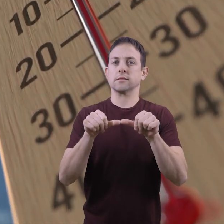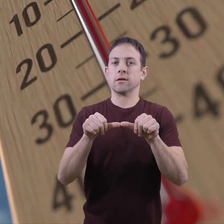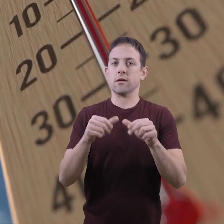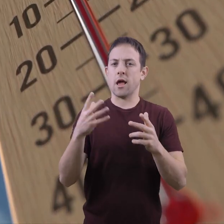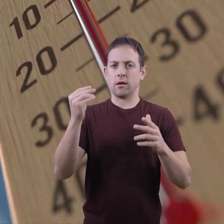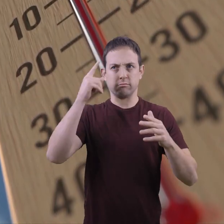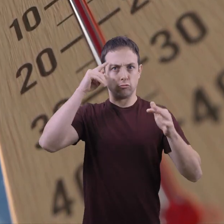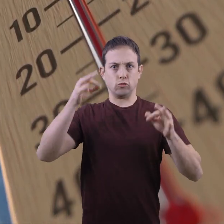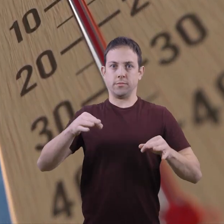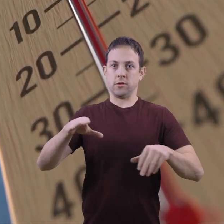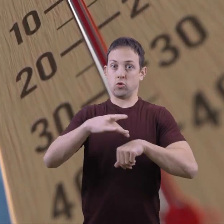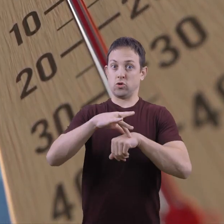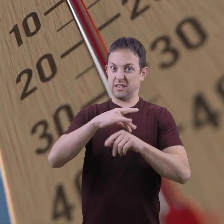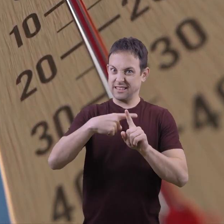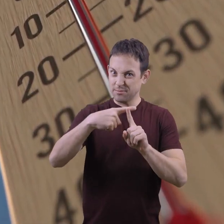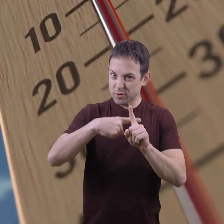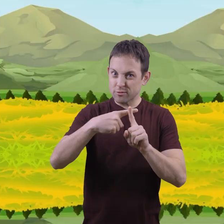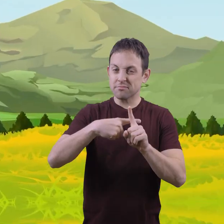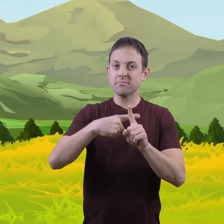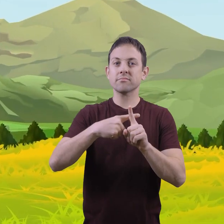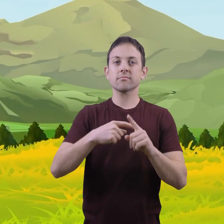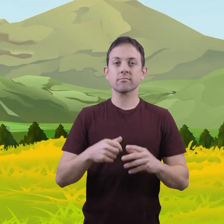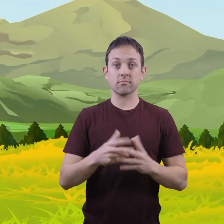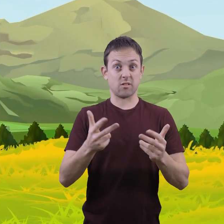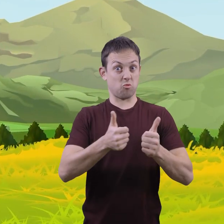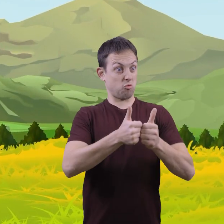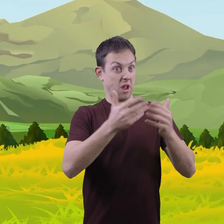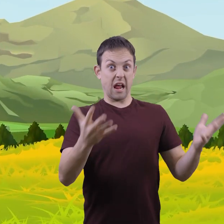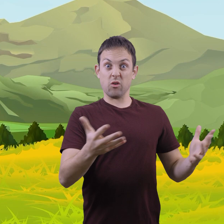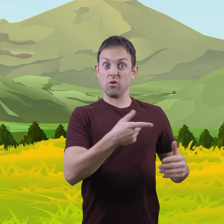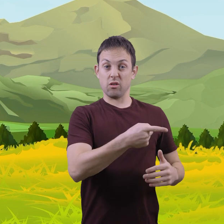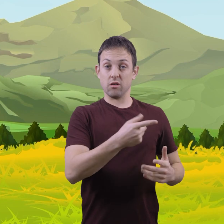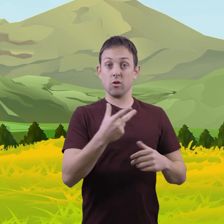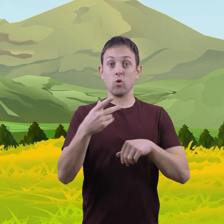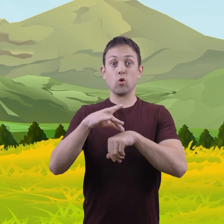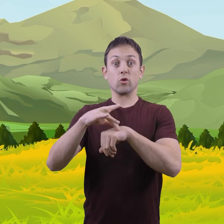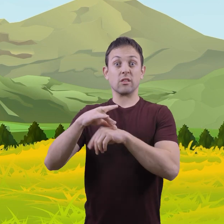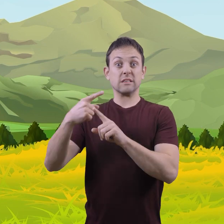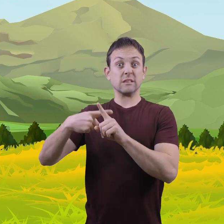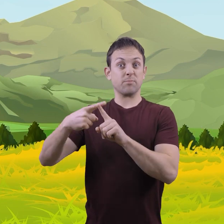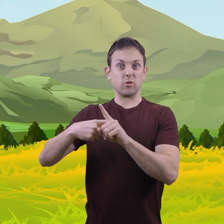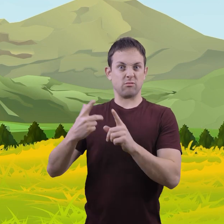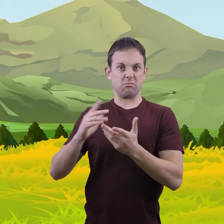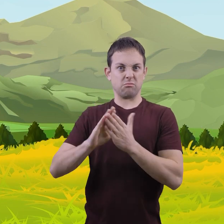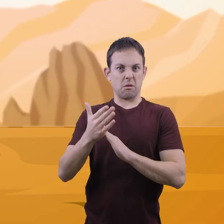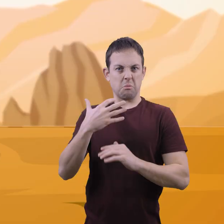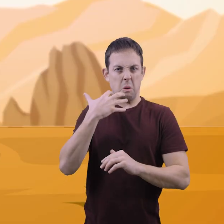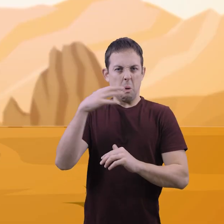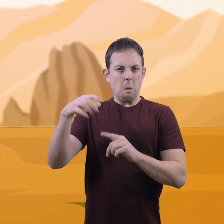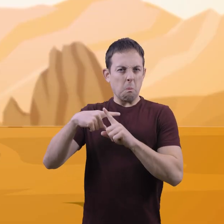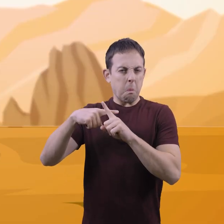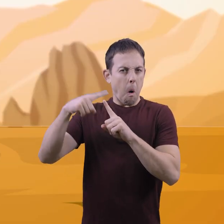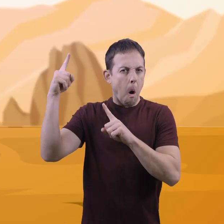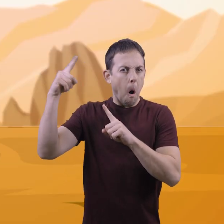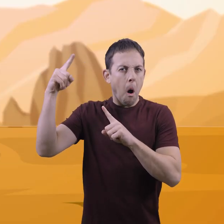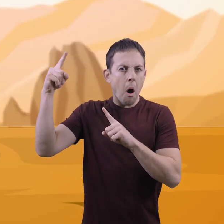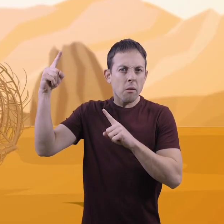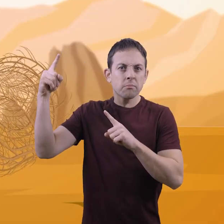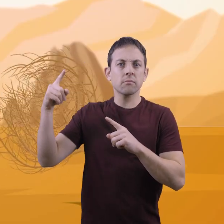determining the earth's temperature. Without it, the earth's temperature becomes extremely hot or